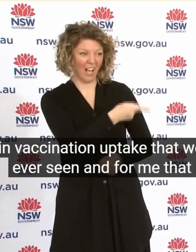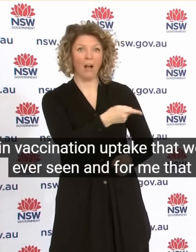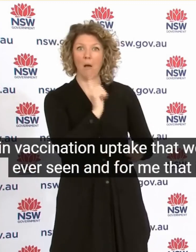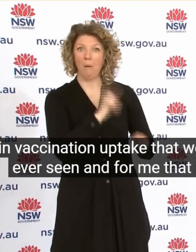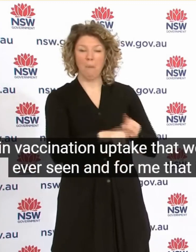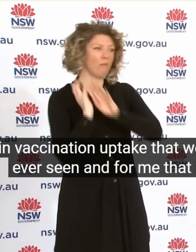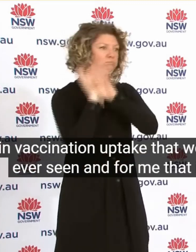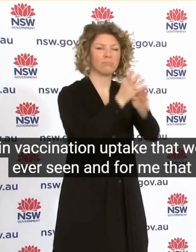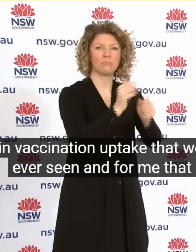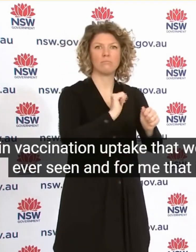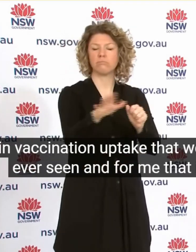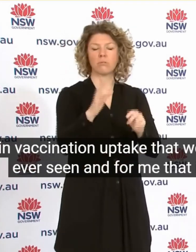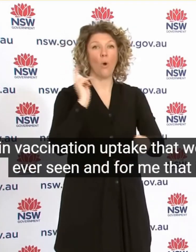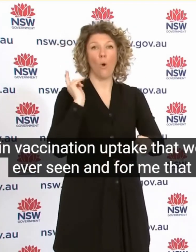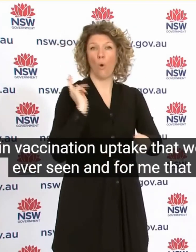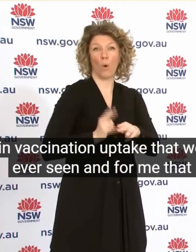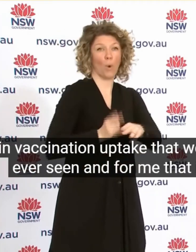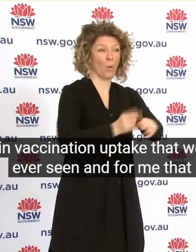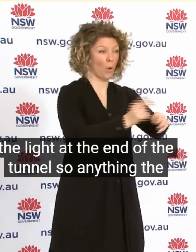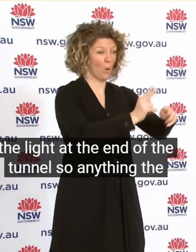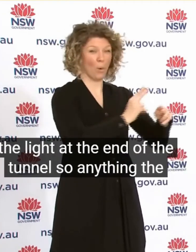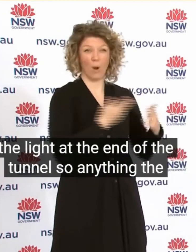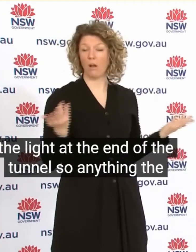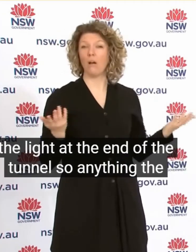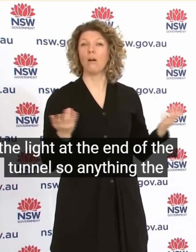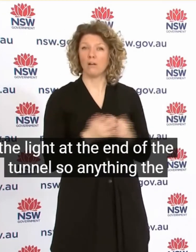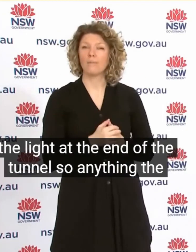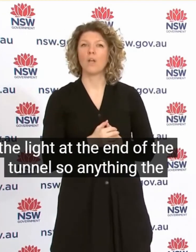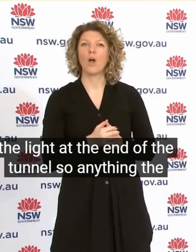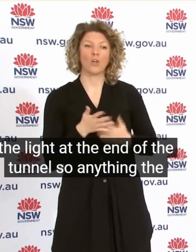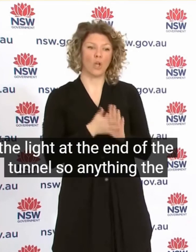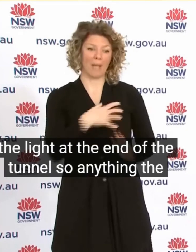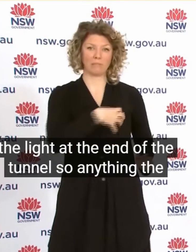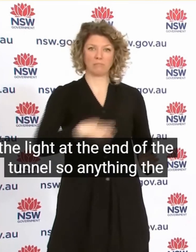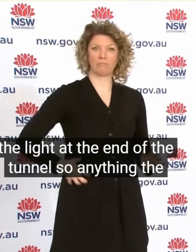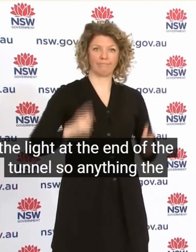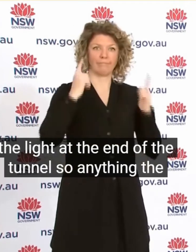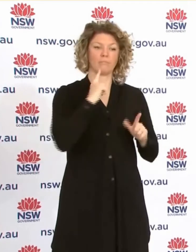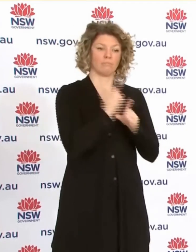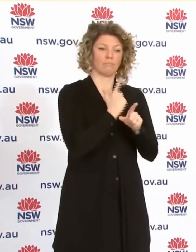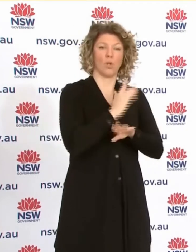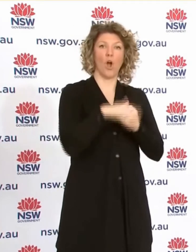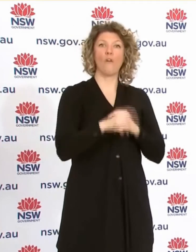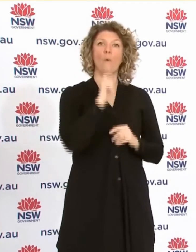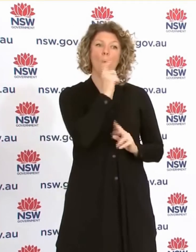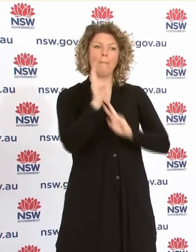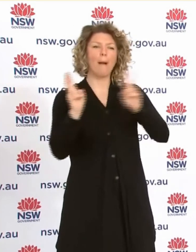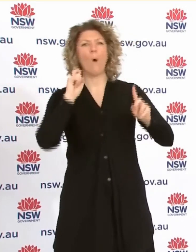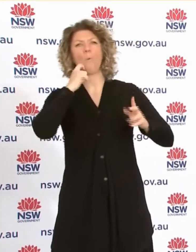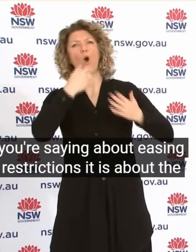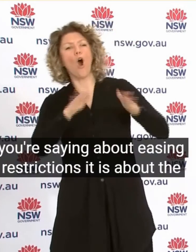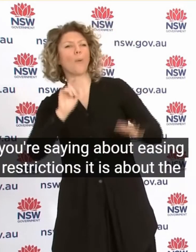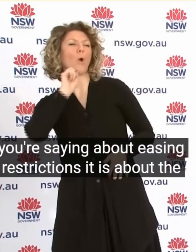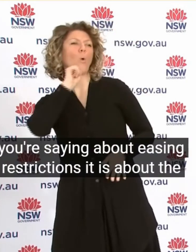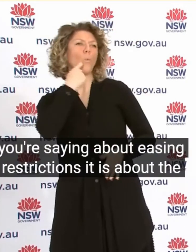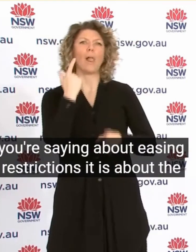That Is The Light At The End Of The Tunnel So Anything The Premier Is Saying About Easing Restrictions It Is About The Light At The End Of The Tunnel And At